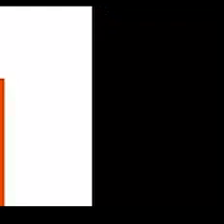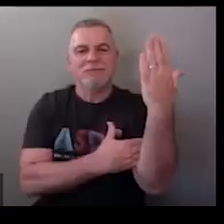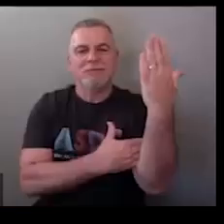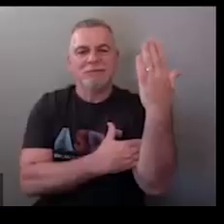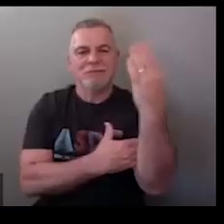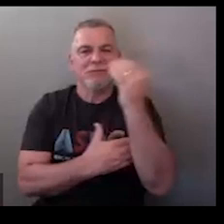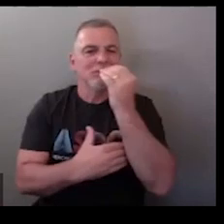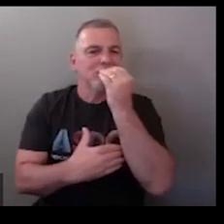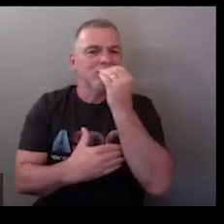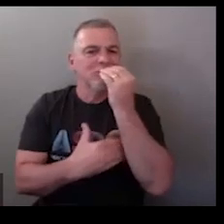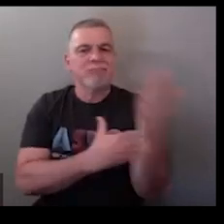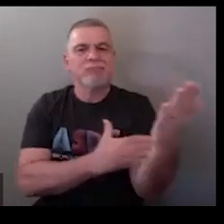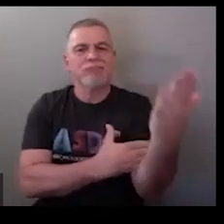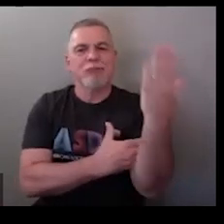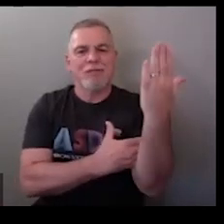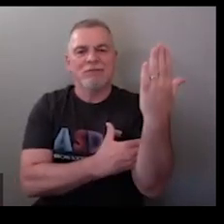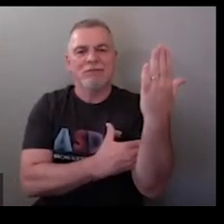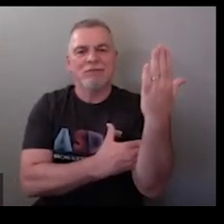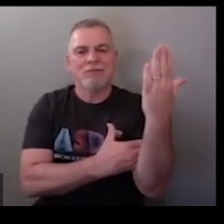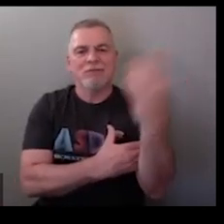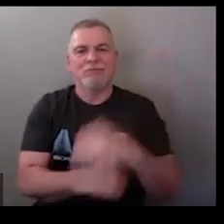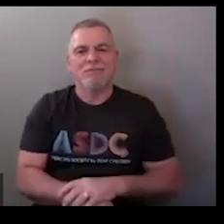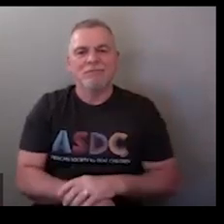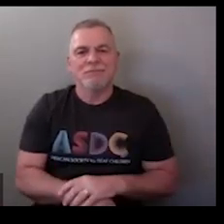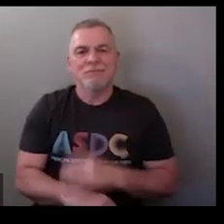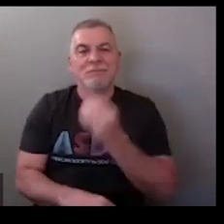breakfast compound sign of eat and morning